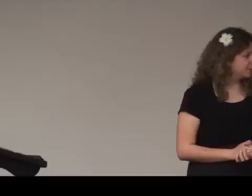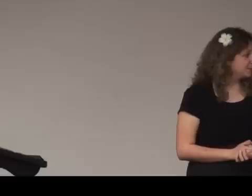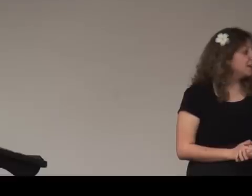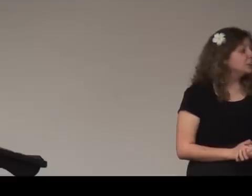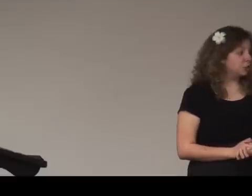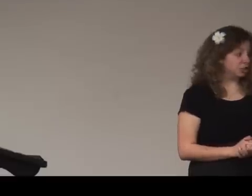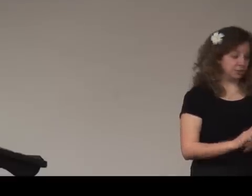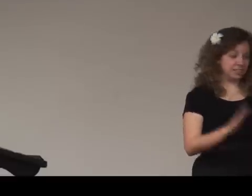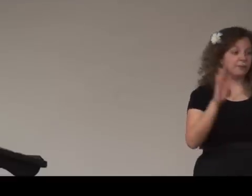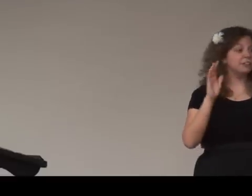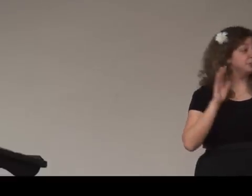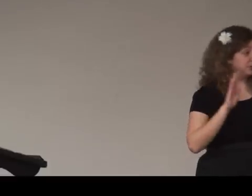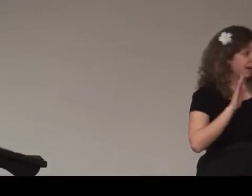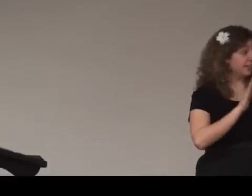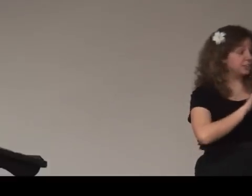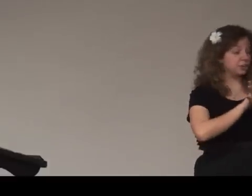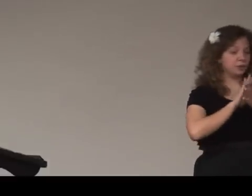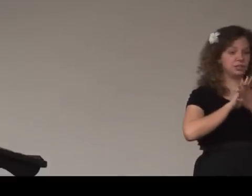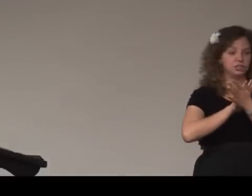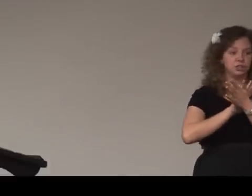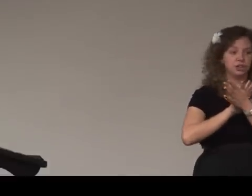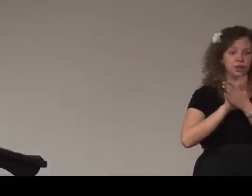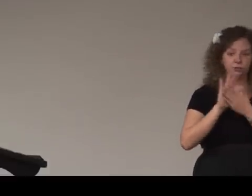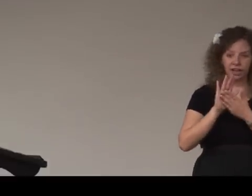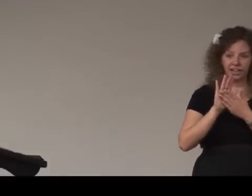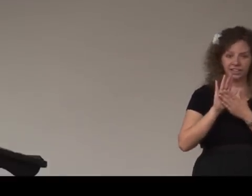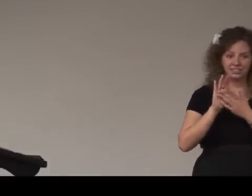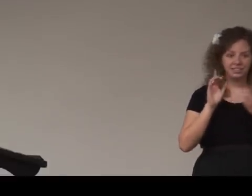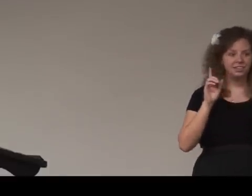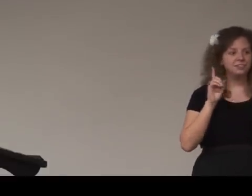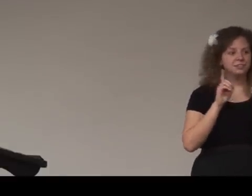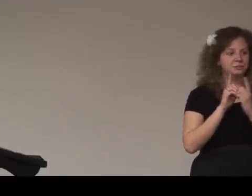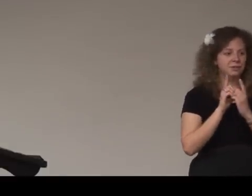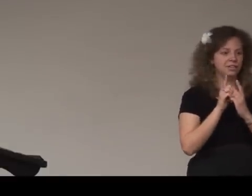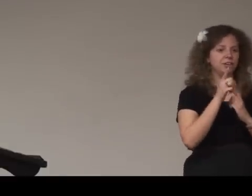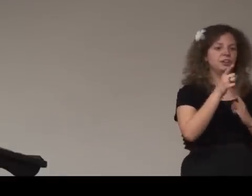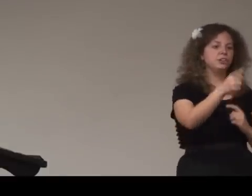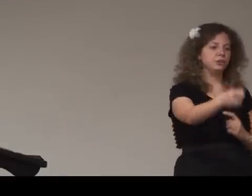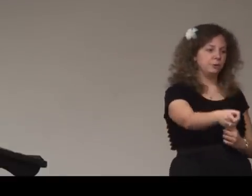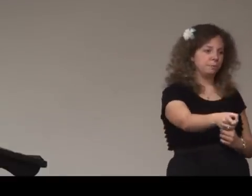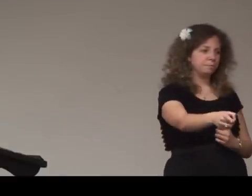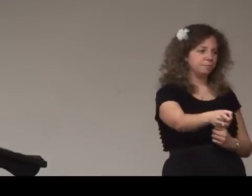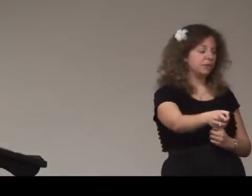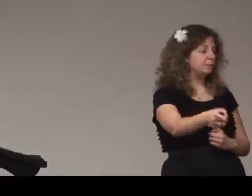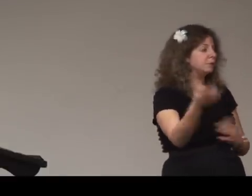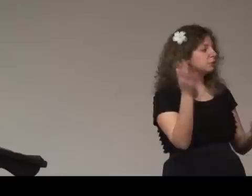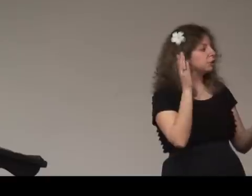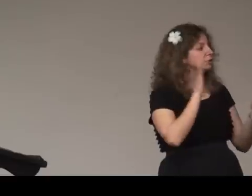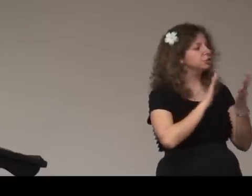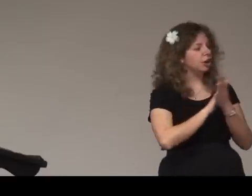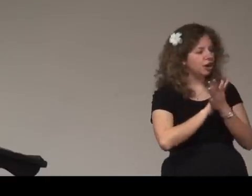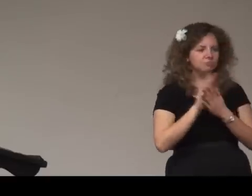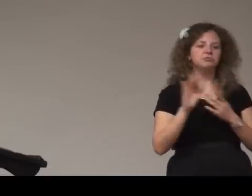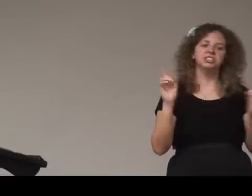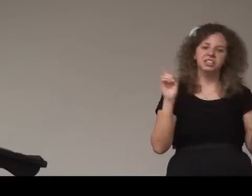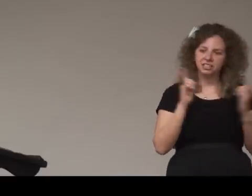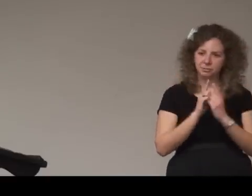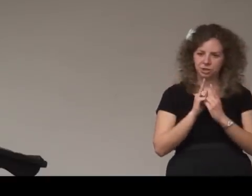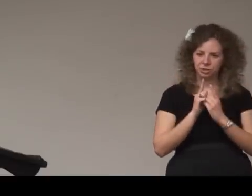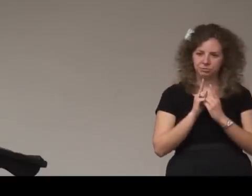you could do it that way too yeah that's a good question so you could go nice to meet you okay but you could also do oh just nice to meet you